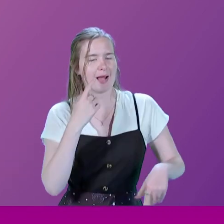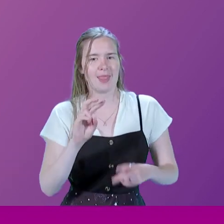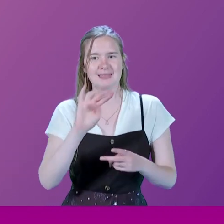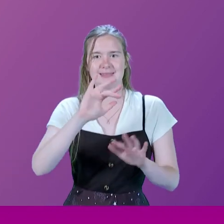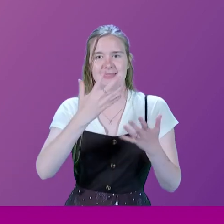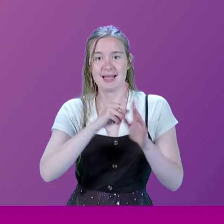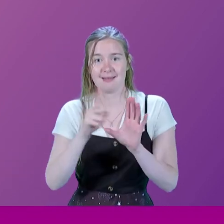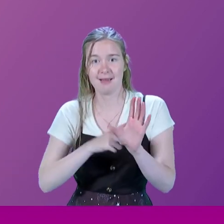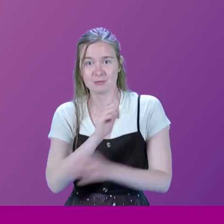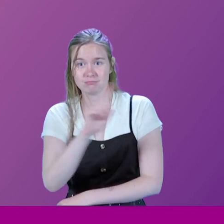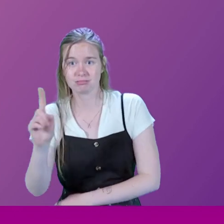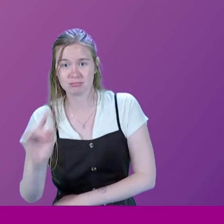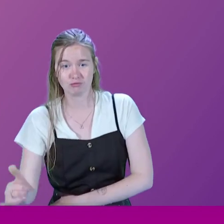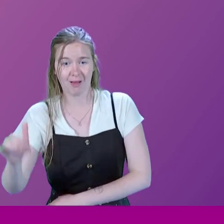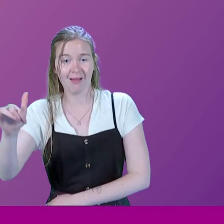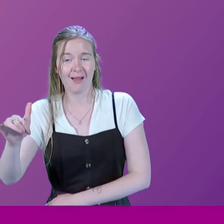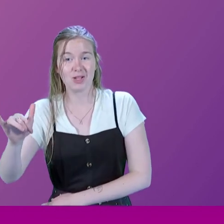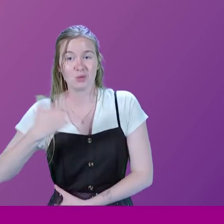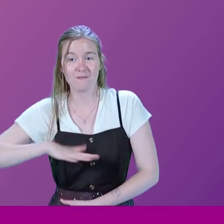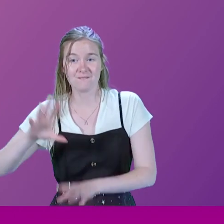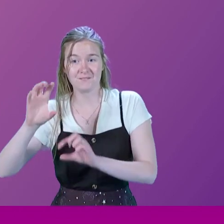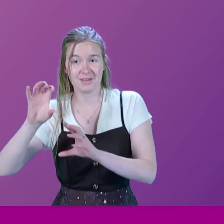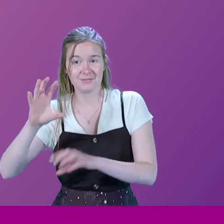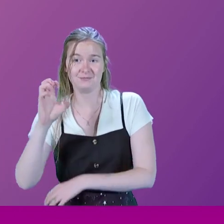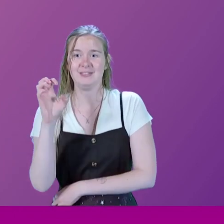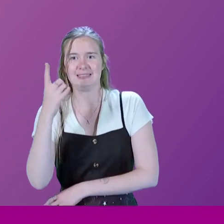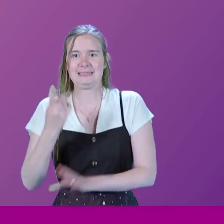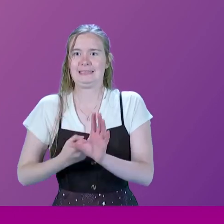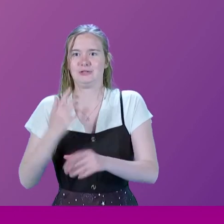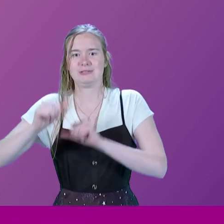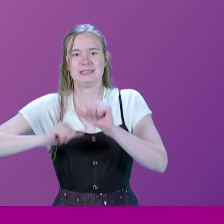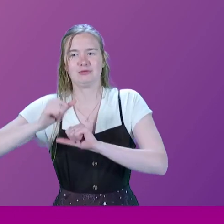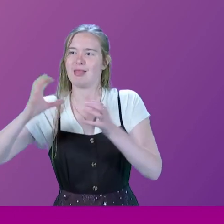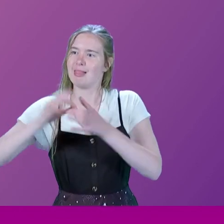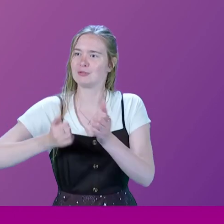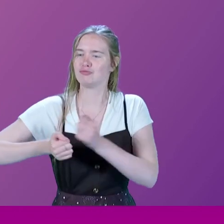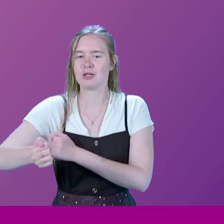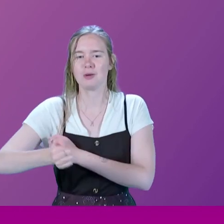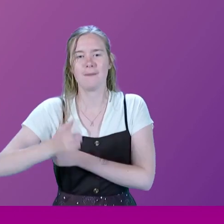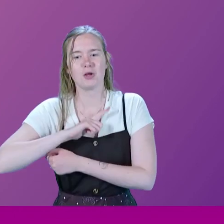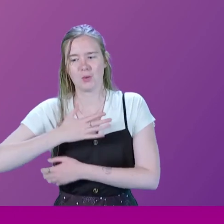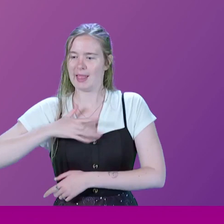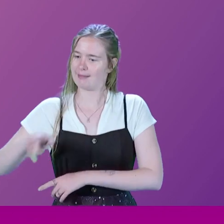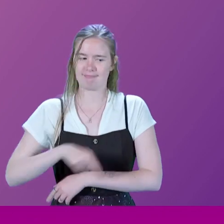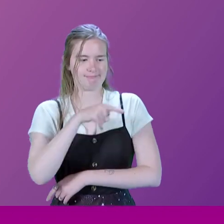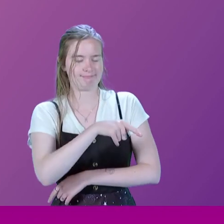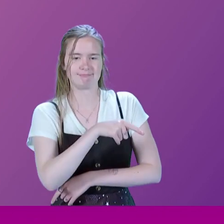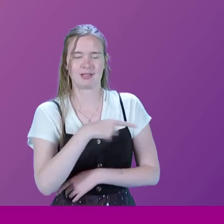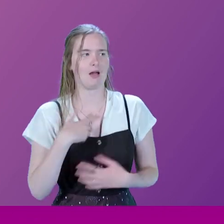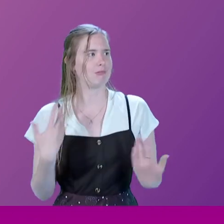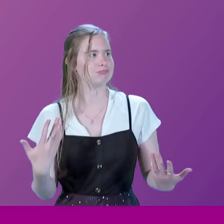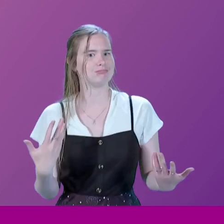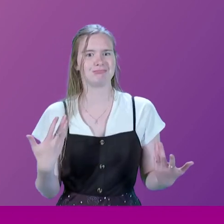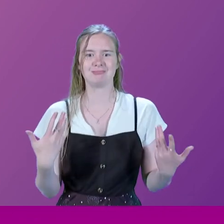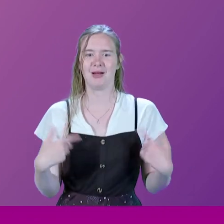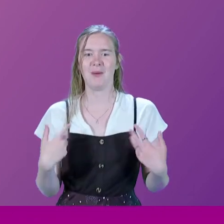rings, would you like to make fifteen years of series about railway journeys? Because you did this ten years ago. And